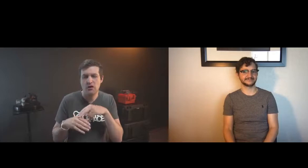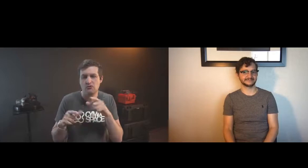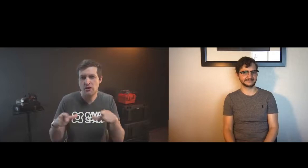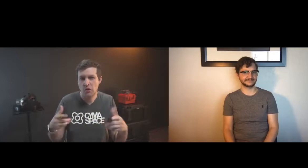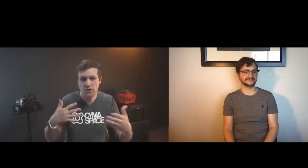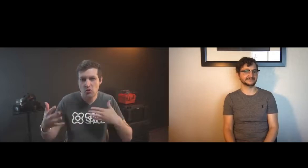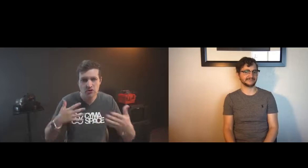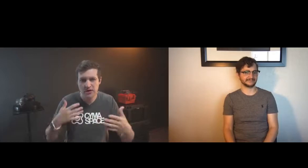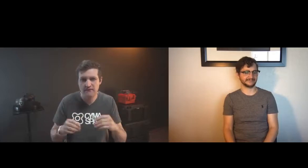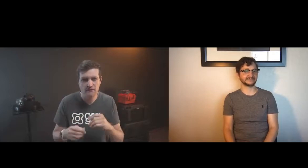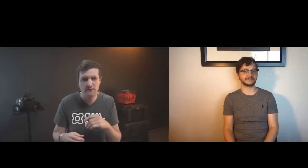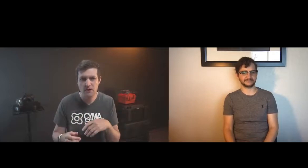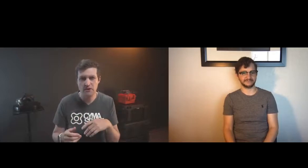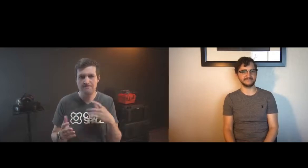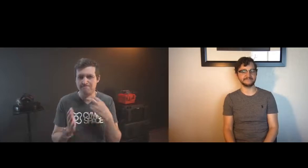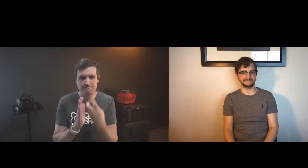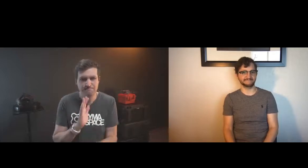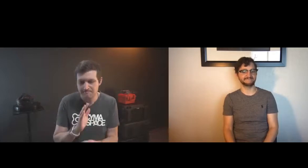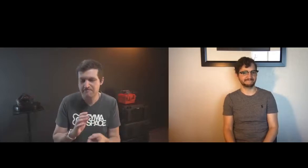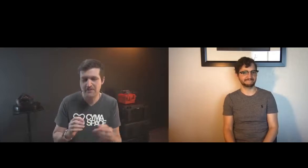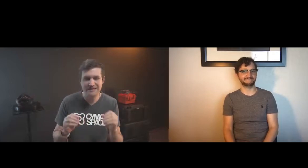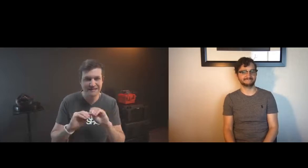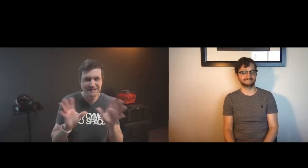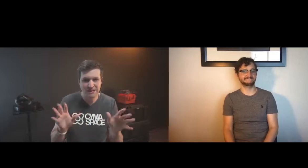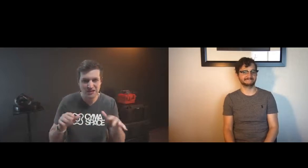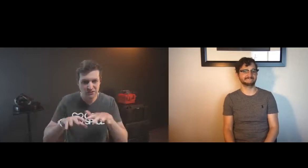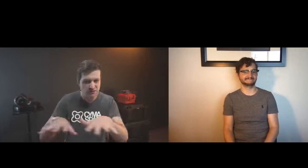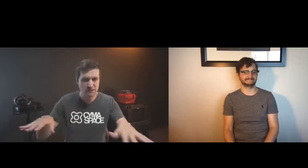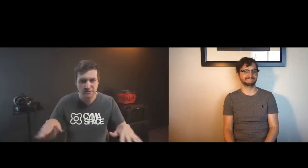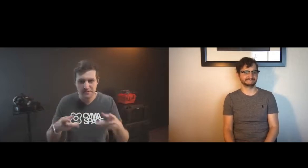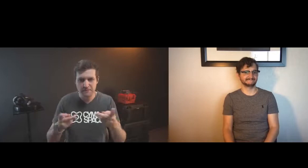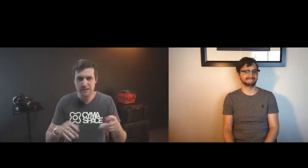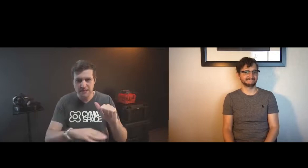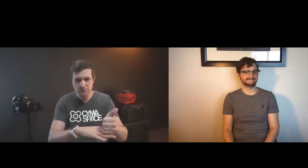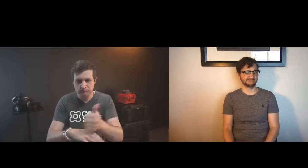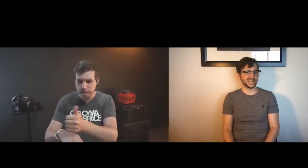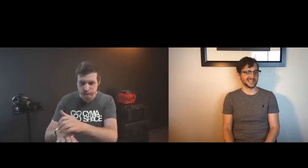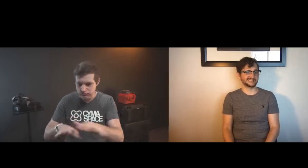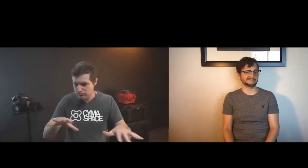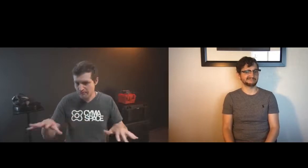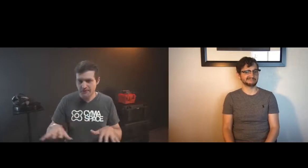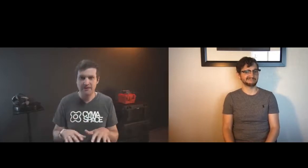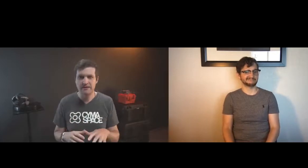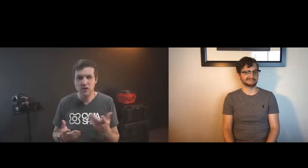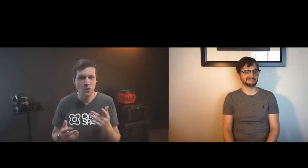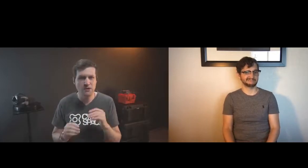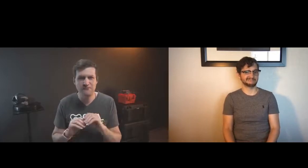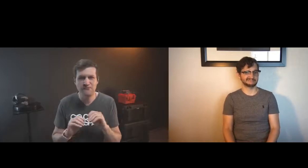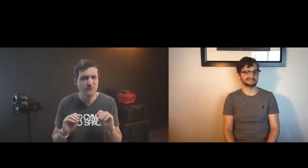because we have a natural or ret language already that's very clear and spatial